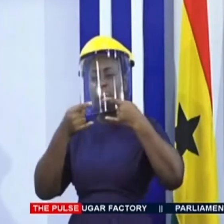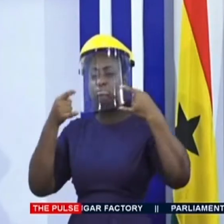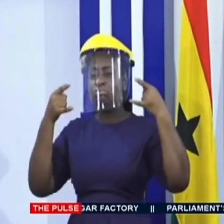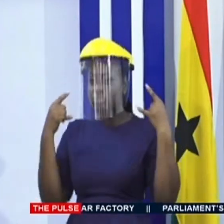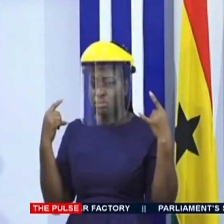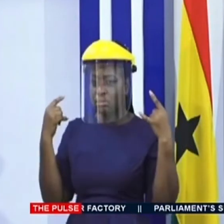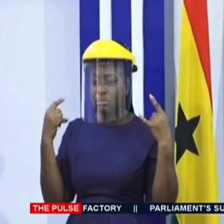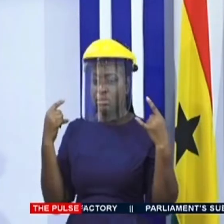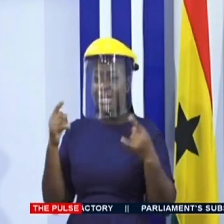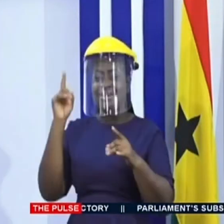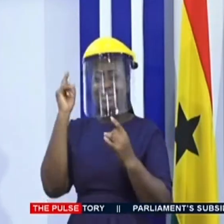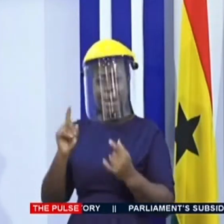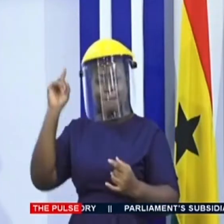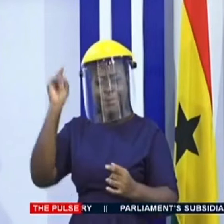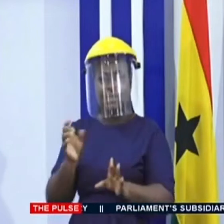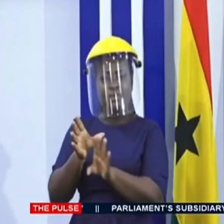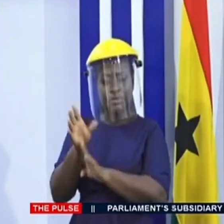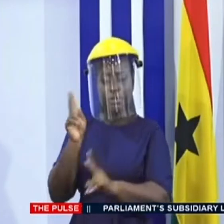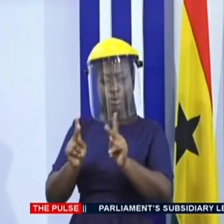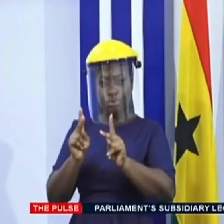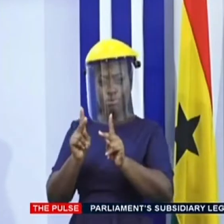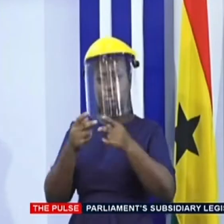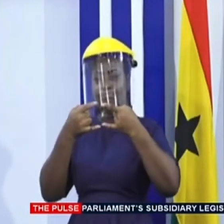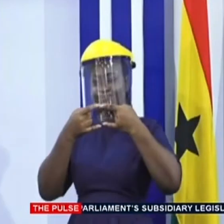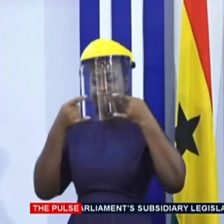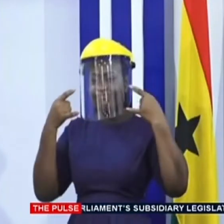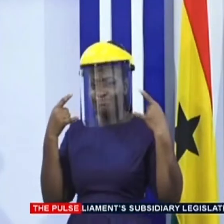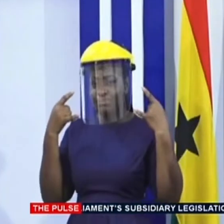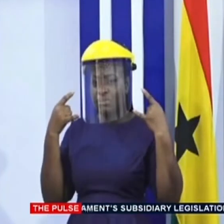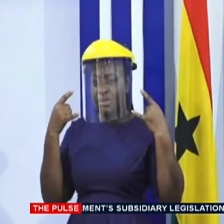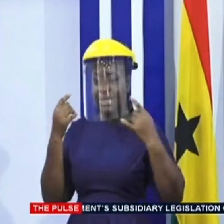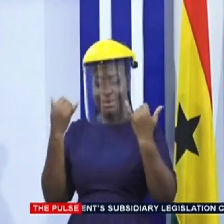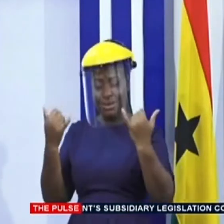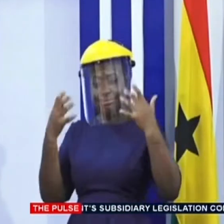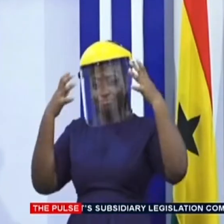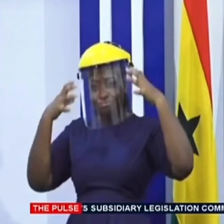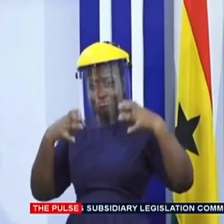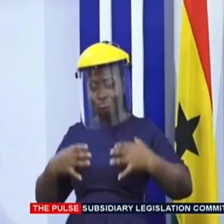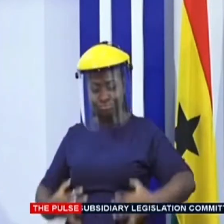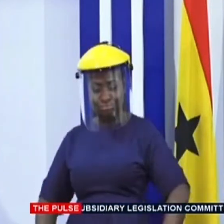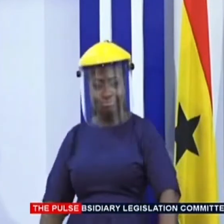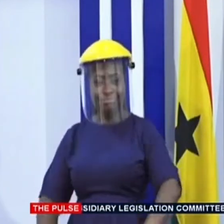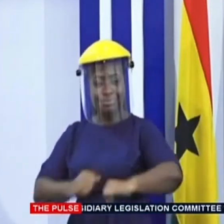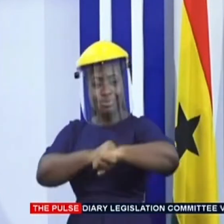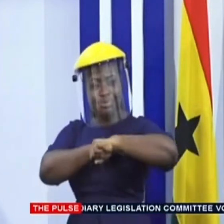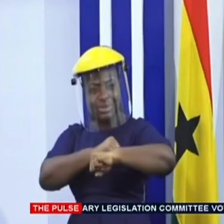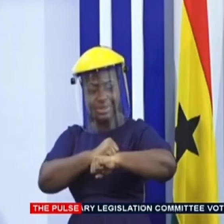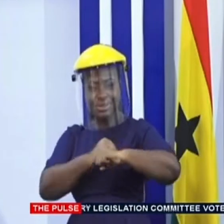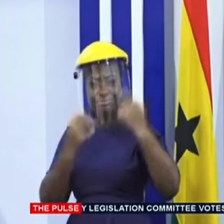mandatory wearing of masks and protective clothing by kitchen staff